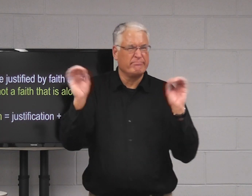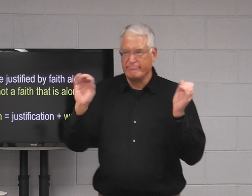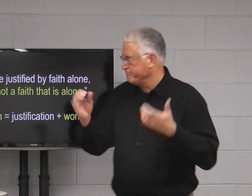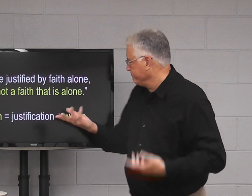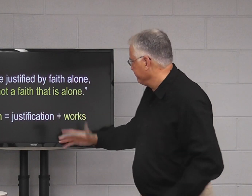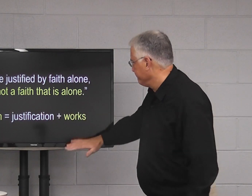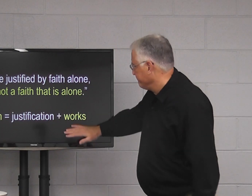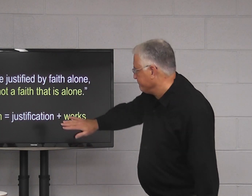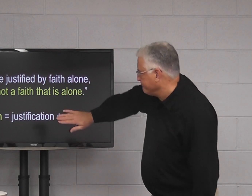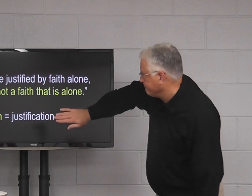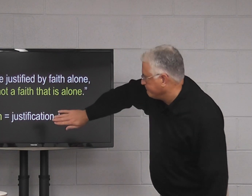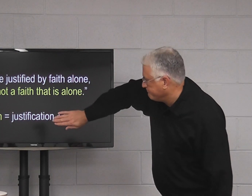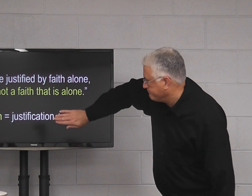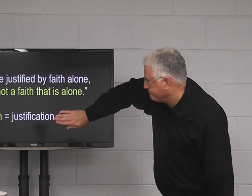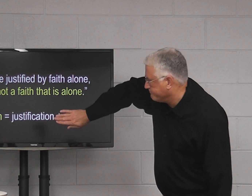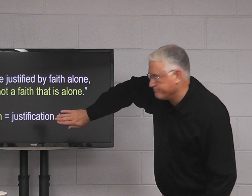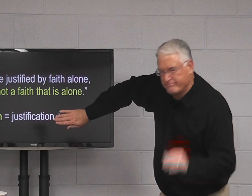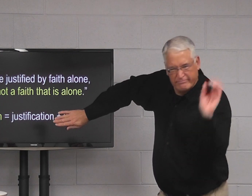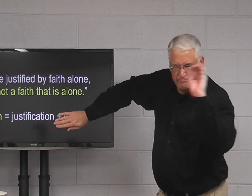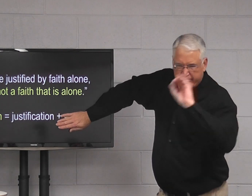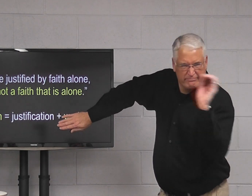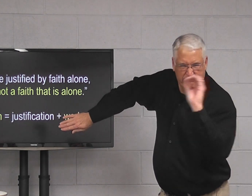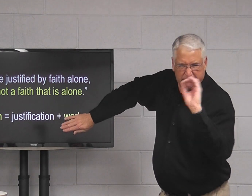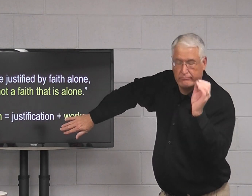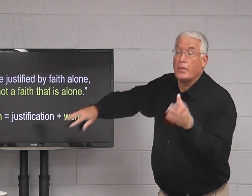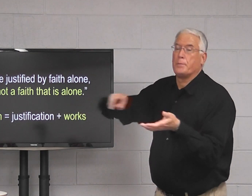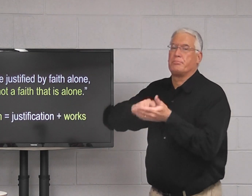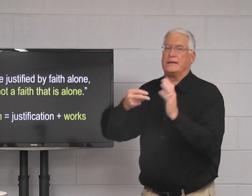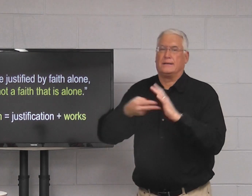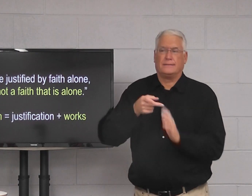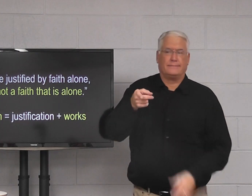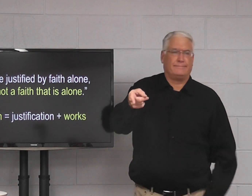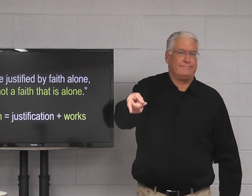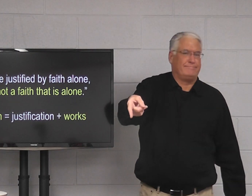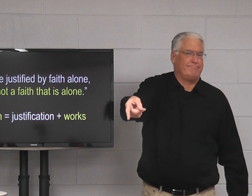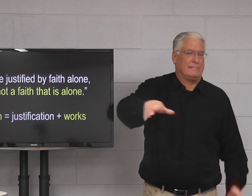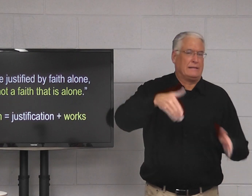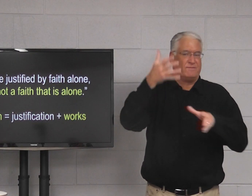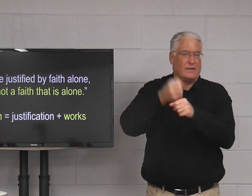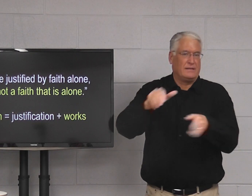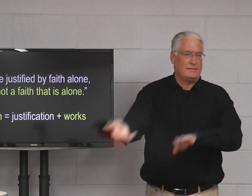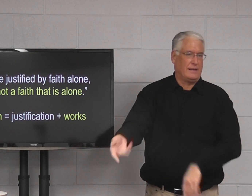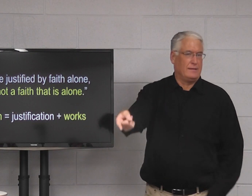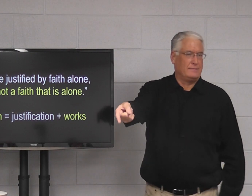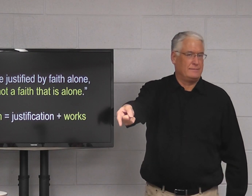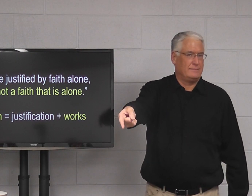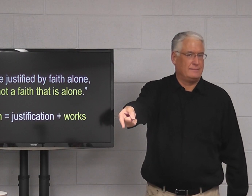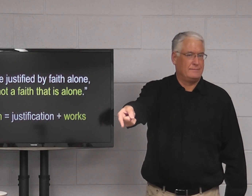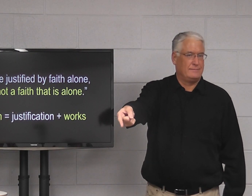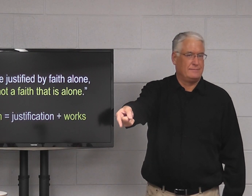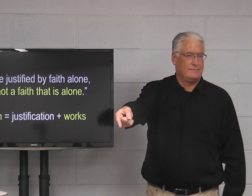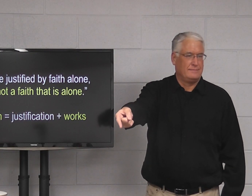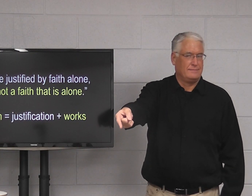you see no fruits. That's what this works means. It means that his faith is dead.